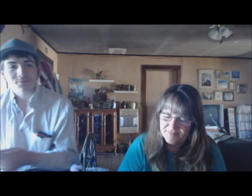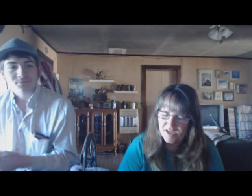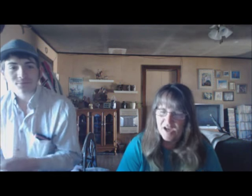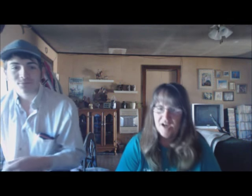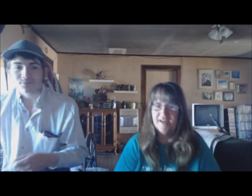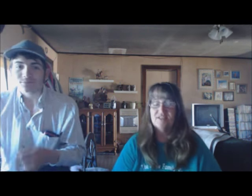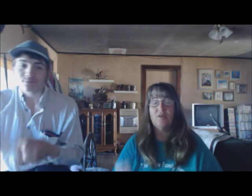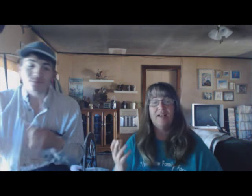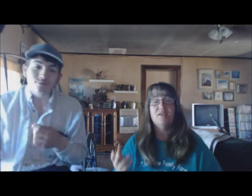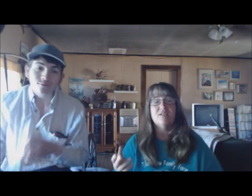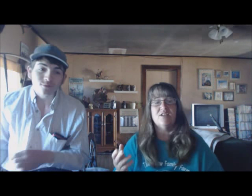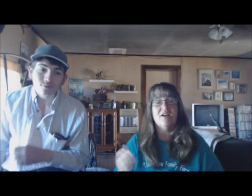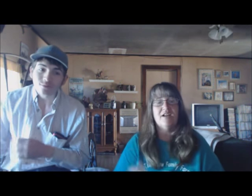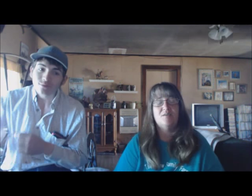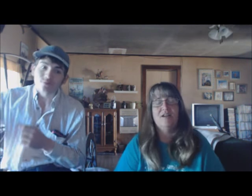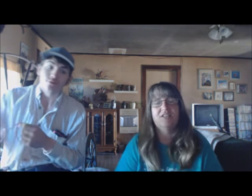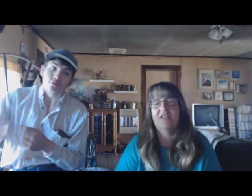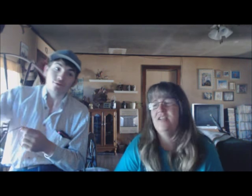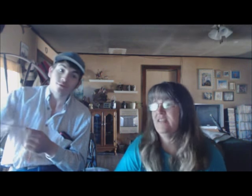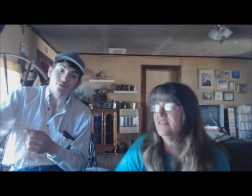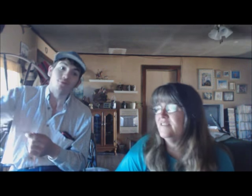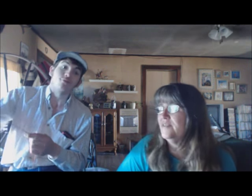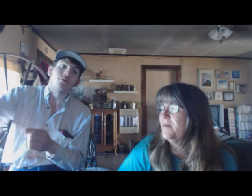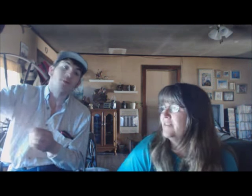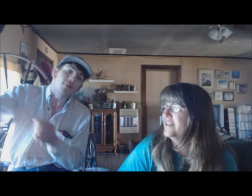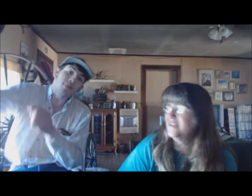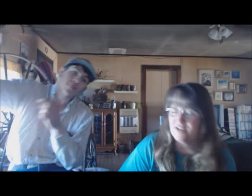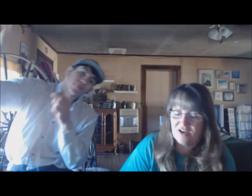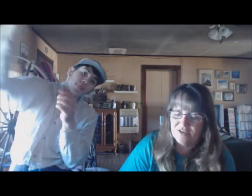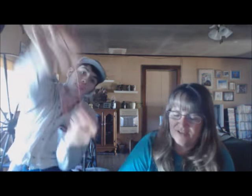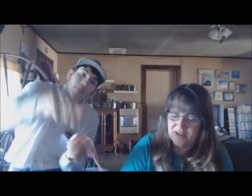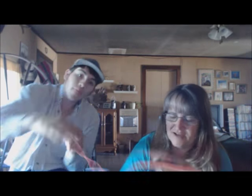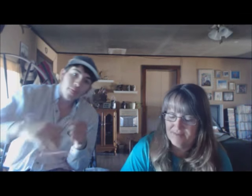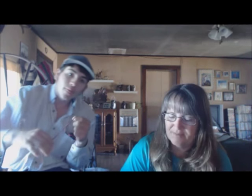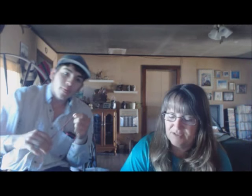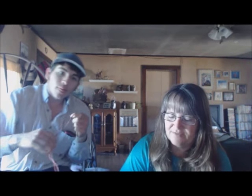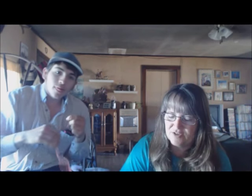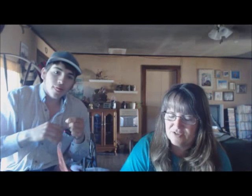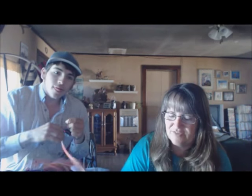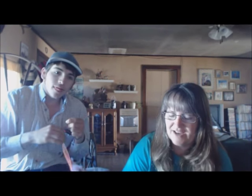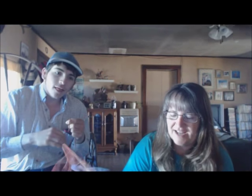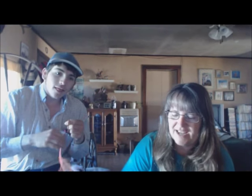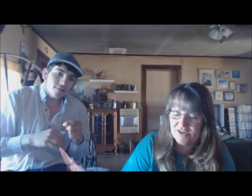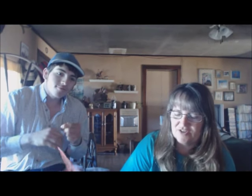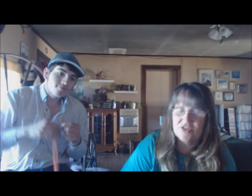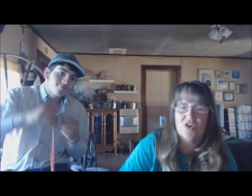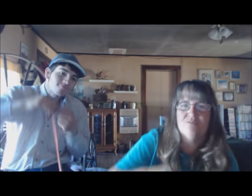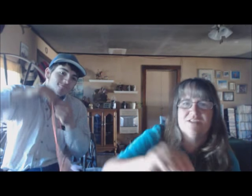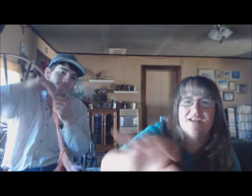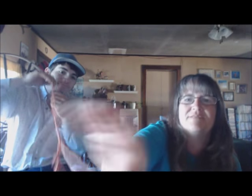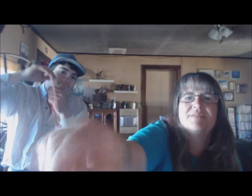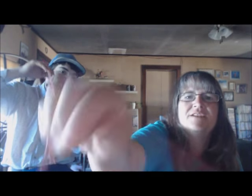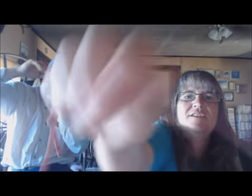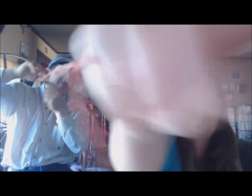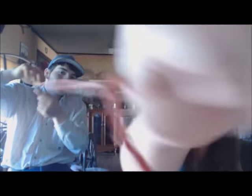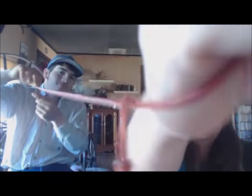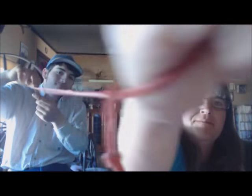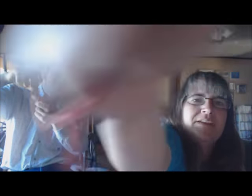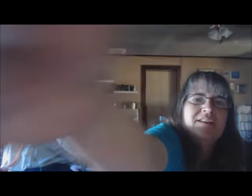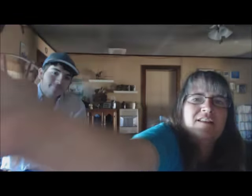too. All right, so while he was gone, I watched a little podcast called Diversified Acres Homestead. They